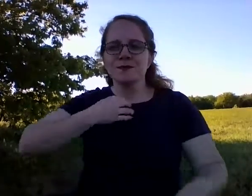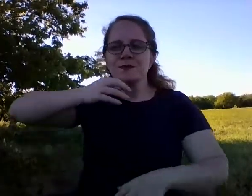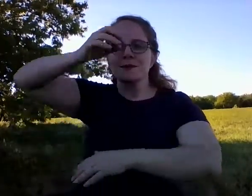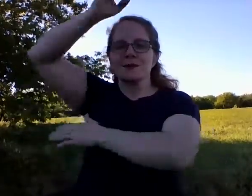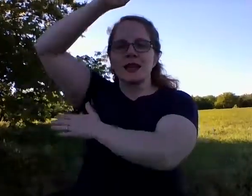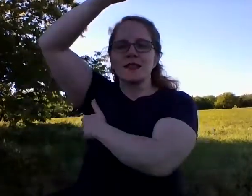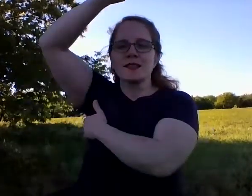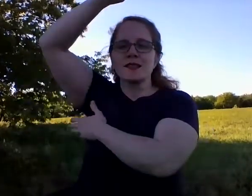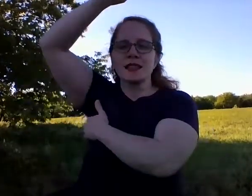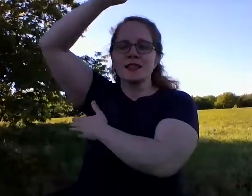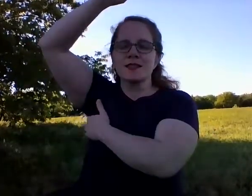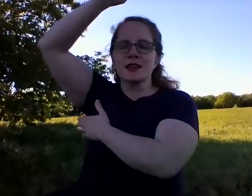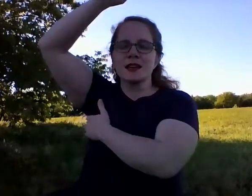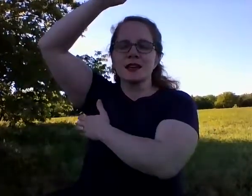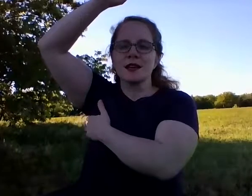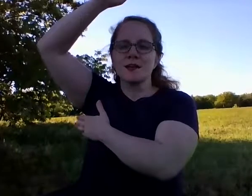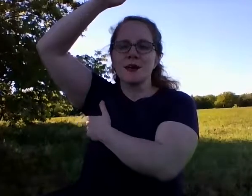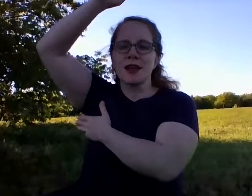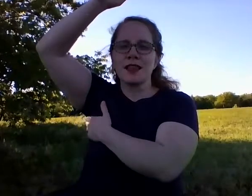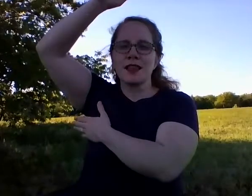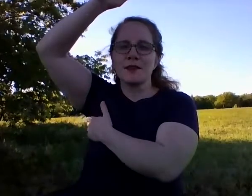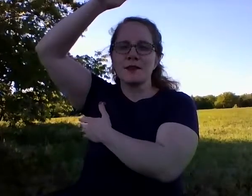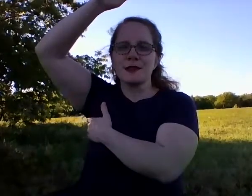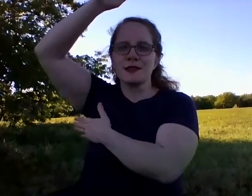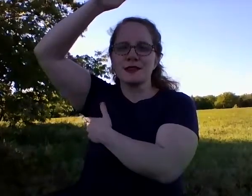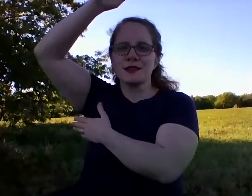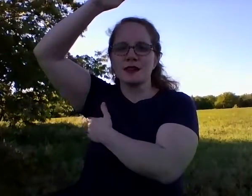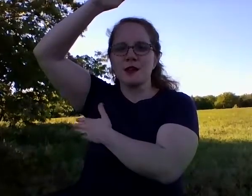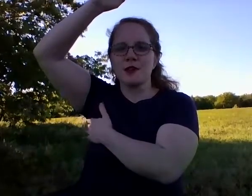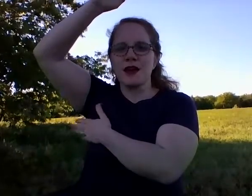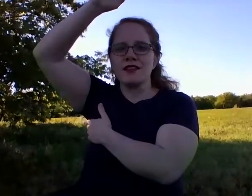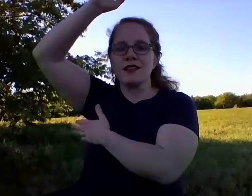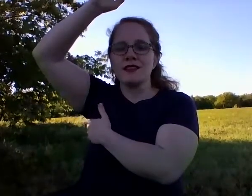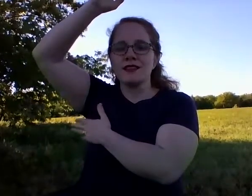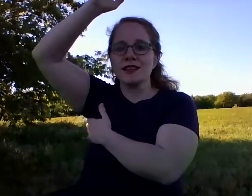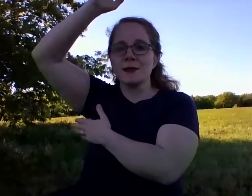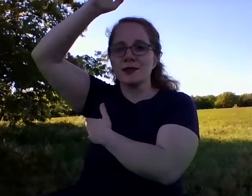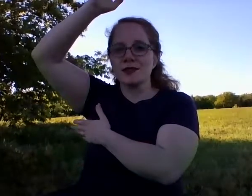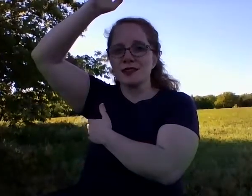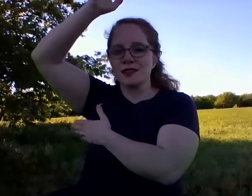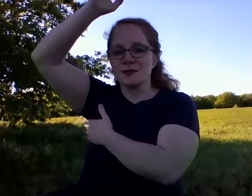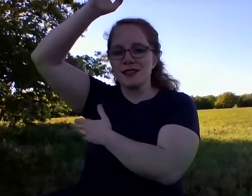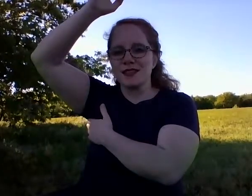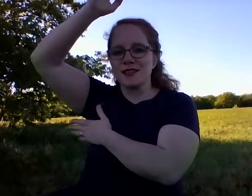And centering my life around the example of my Savior.